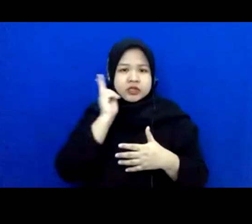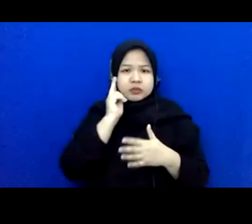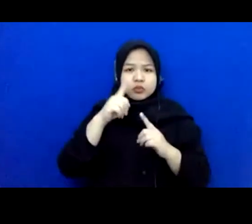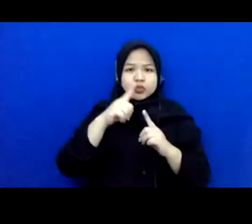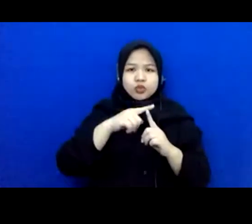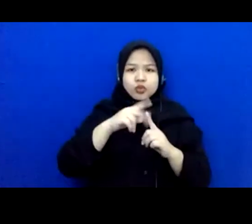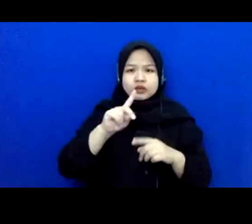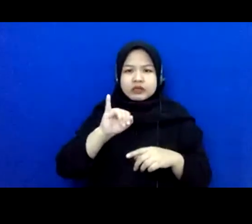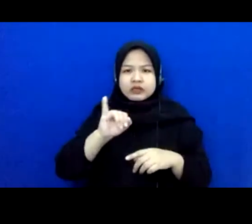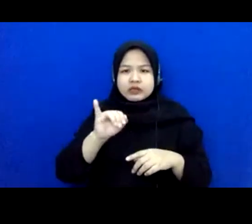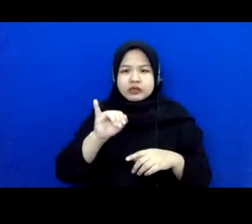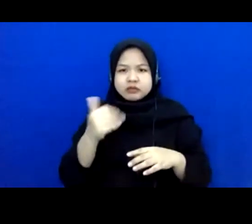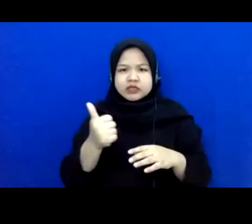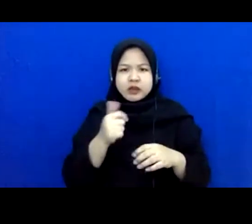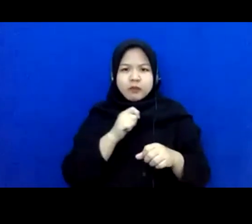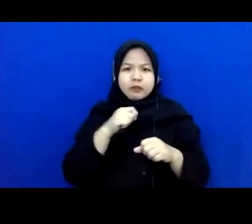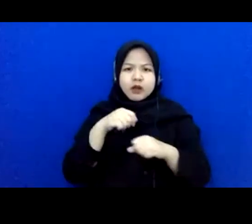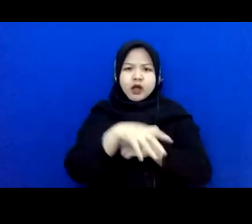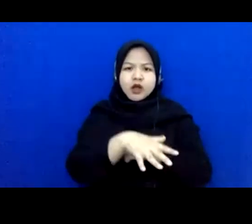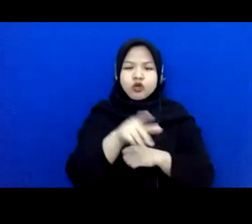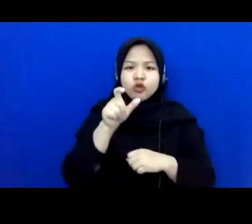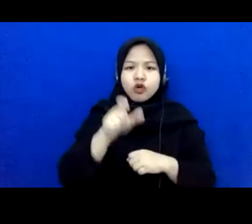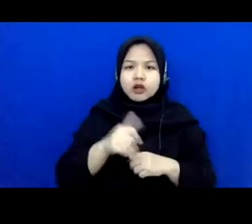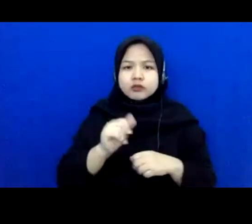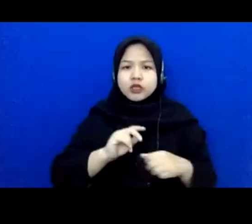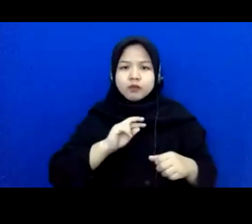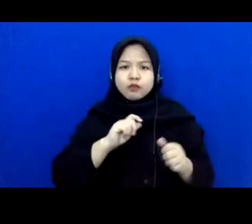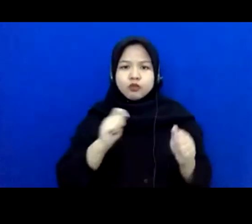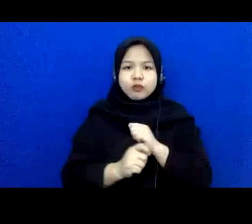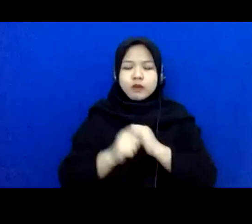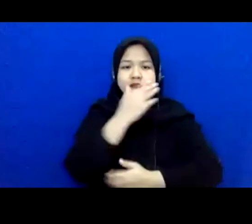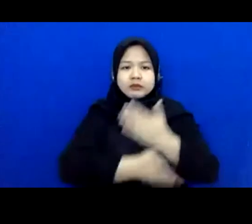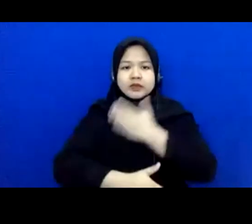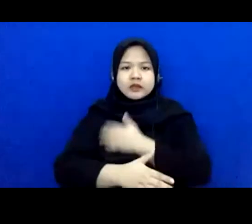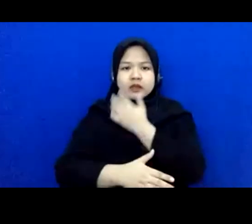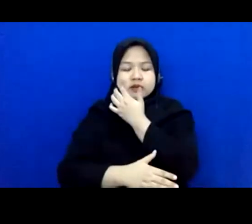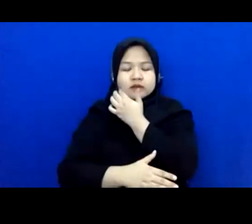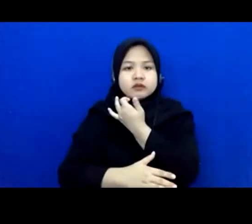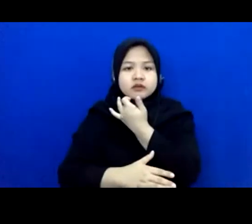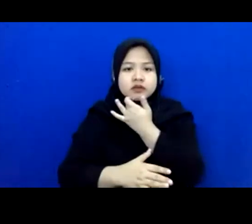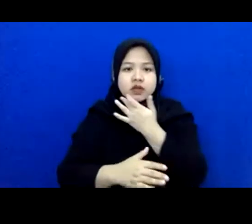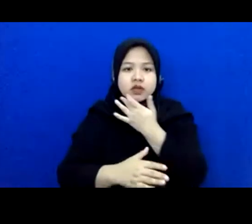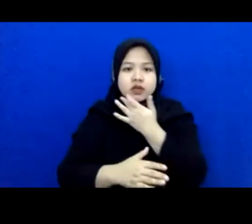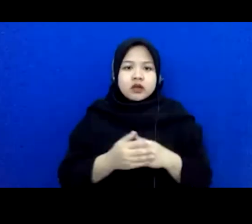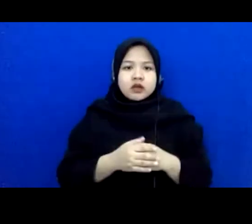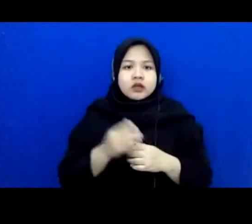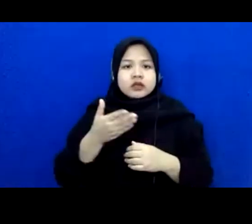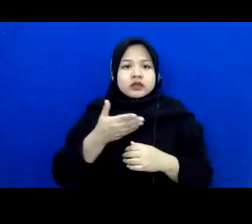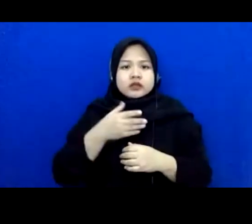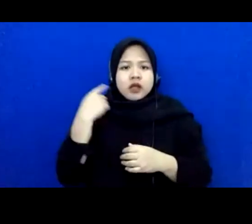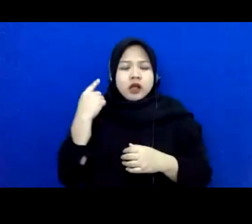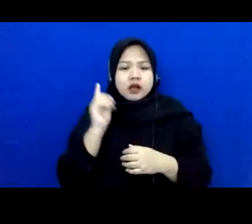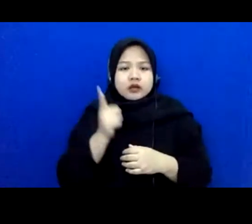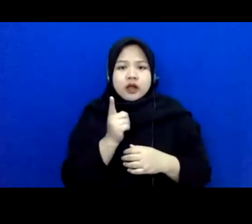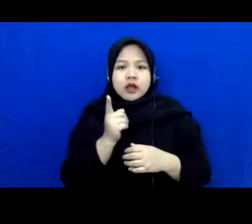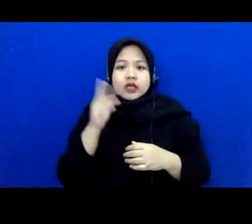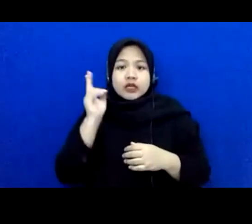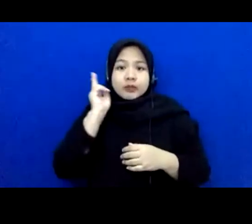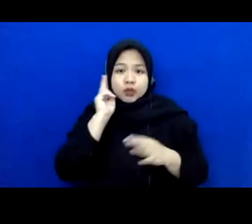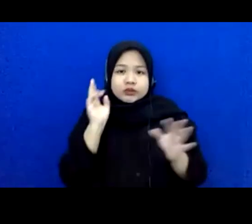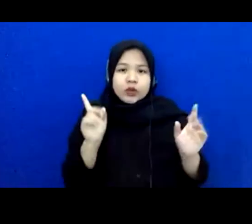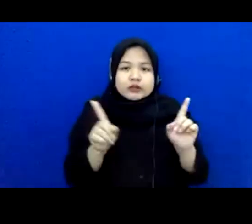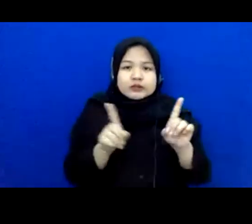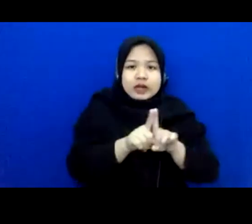so the mother suffer a lot depression whatever it is and they always have to stick with the child so what we do